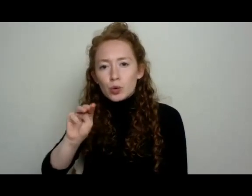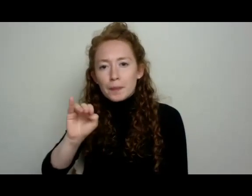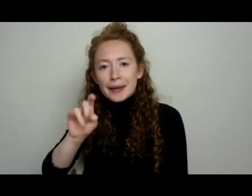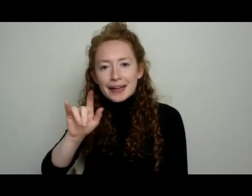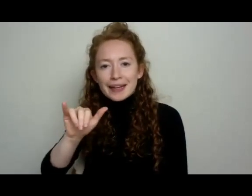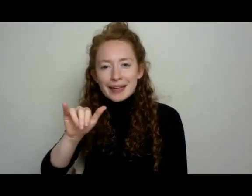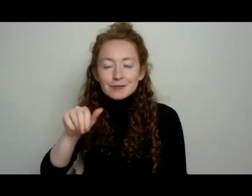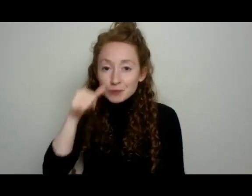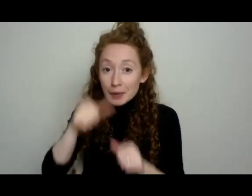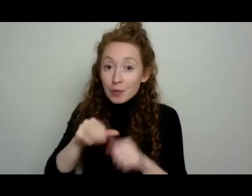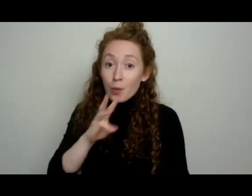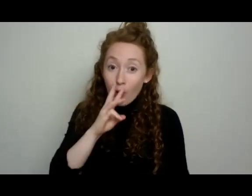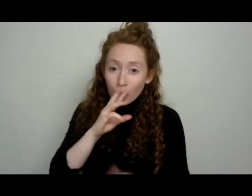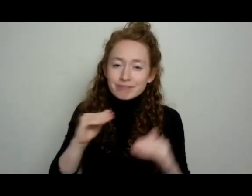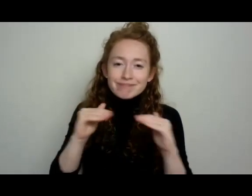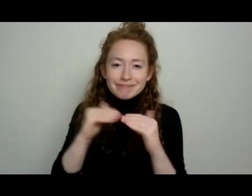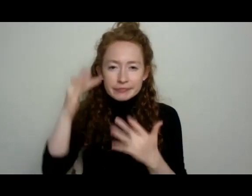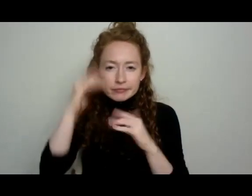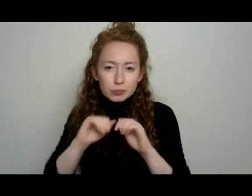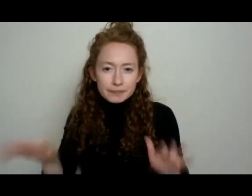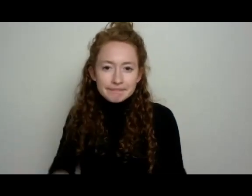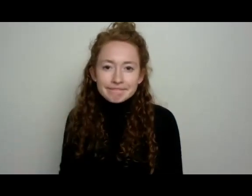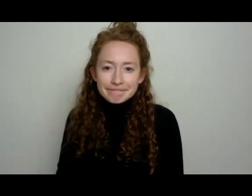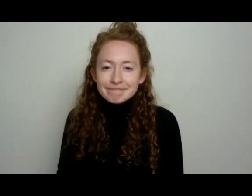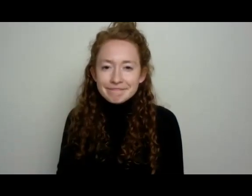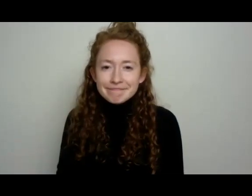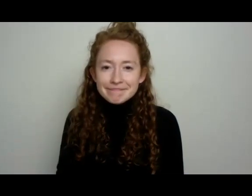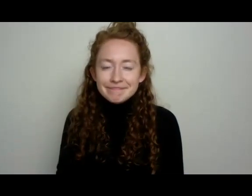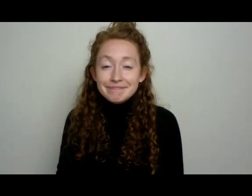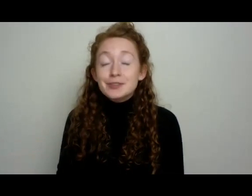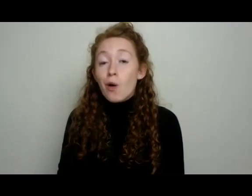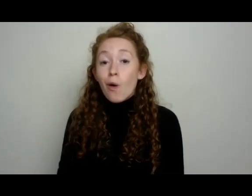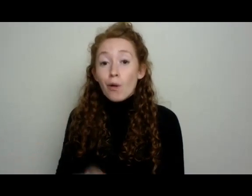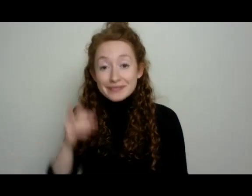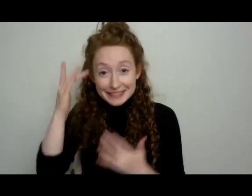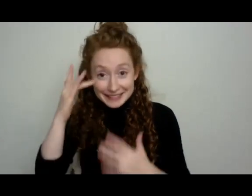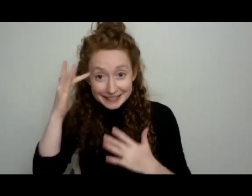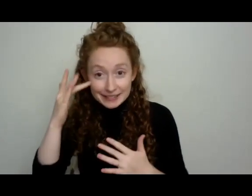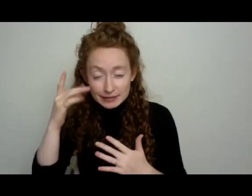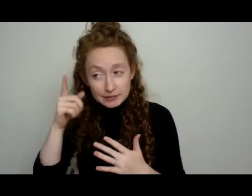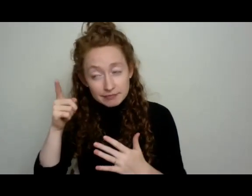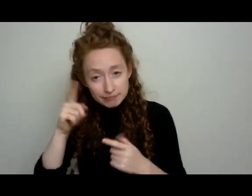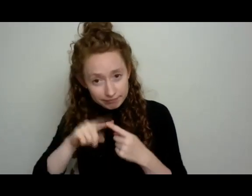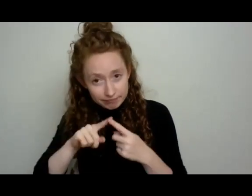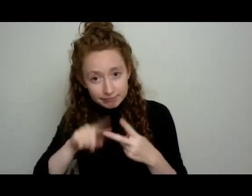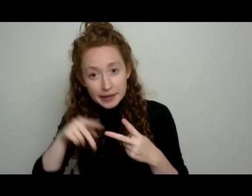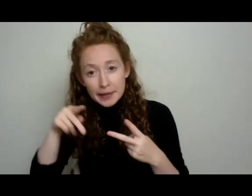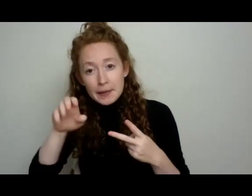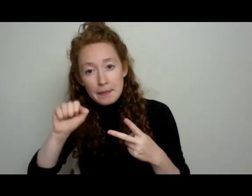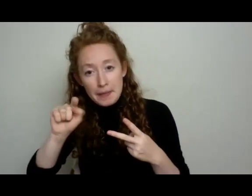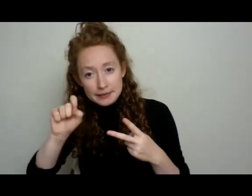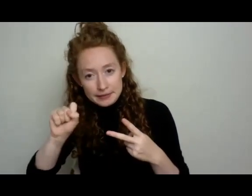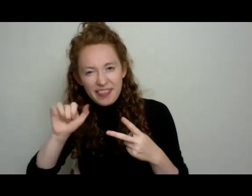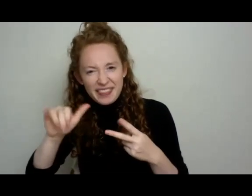containers. And now let's talk about diseases and pests, the most exciting part of every